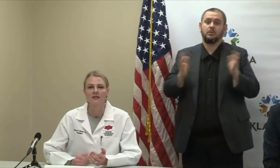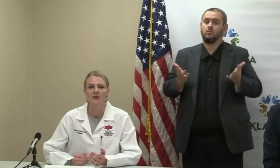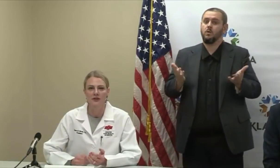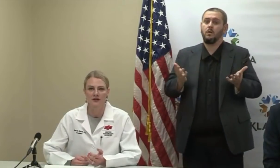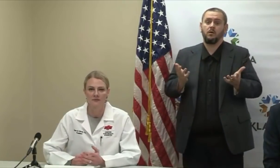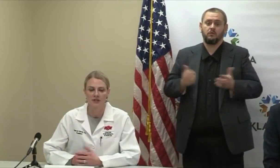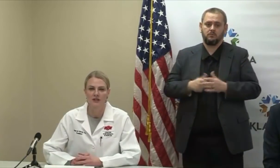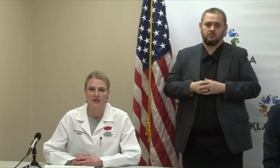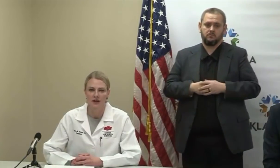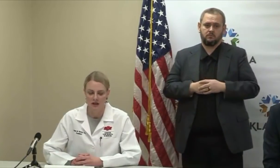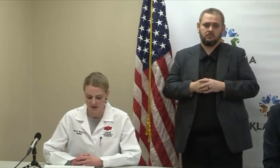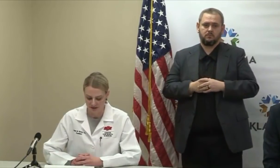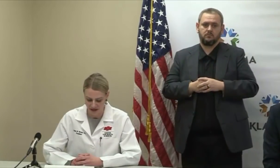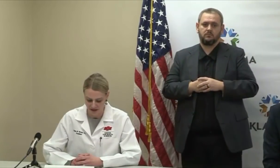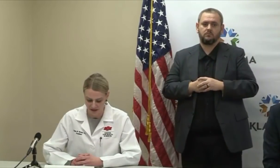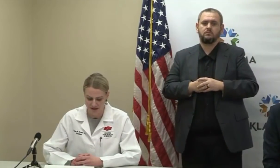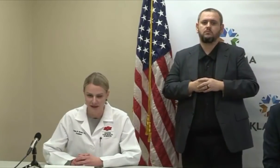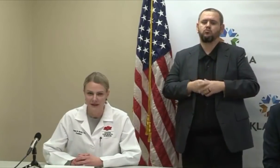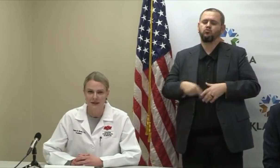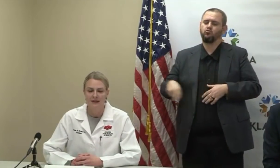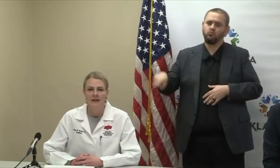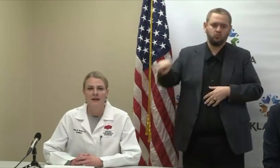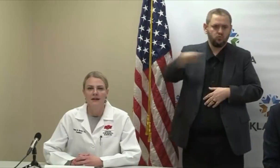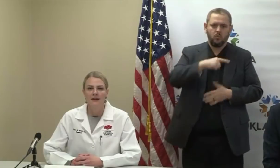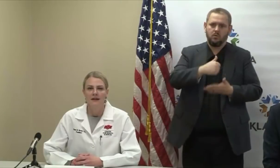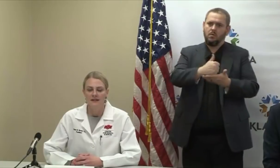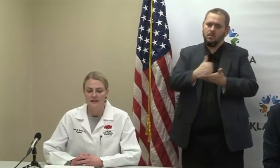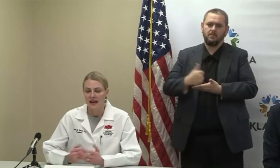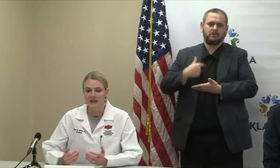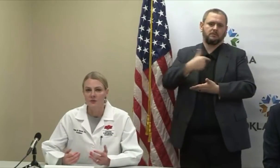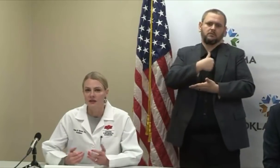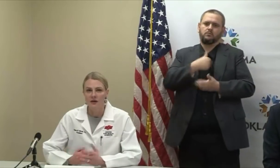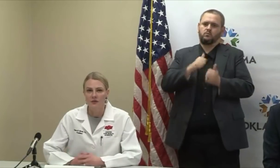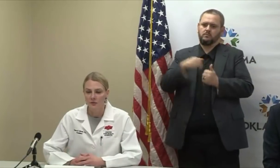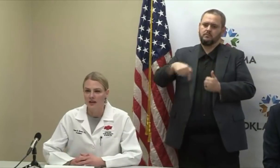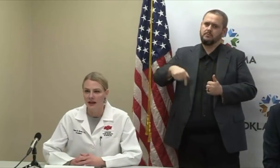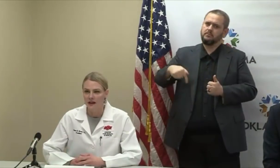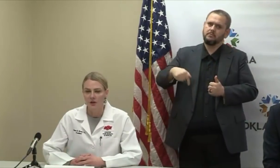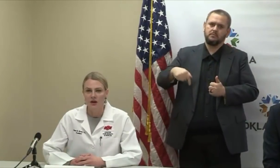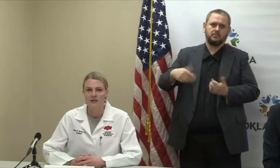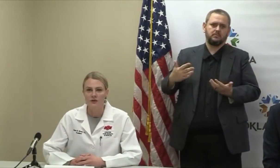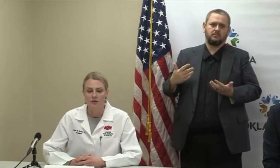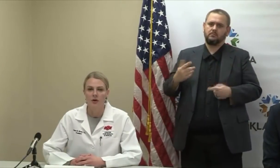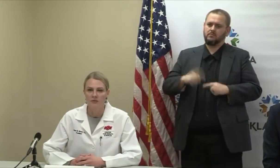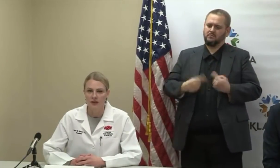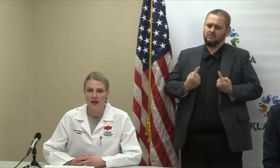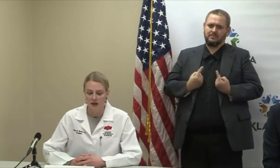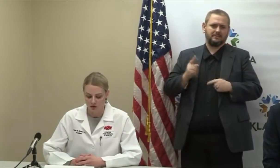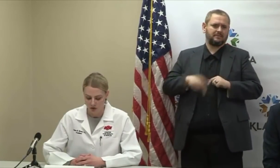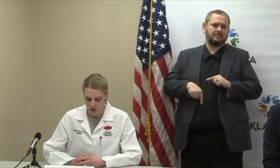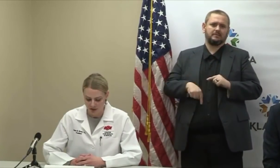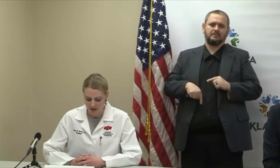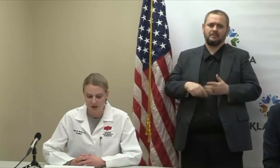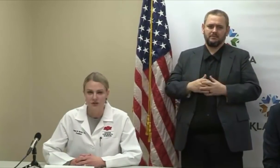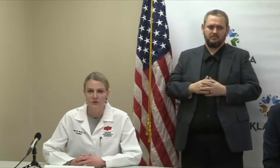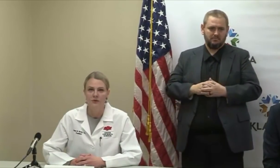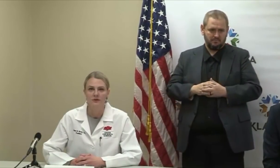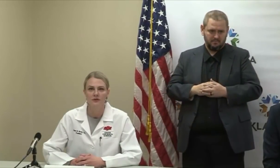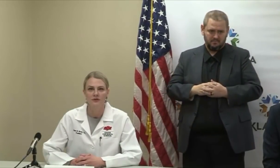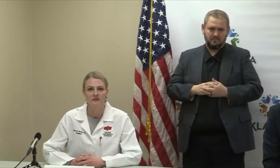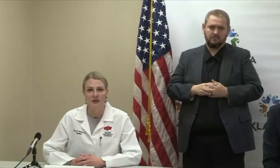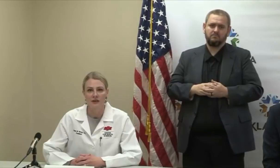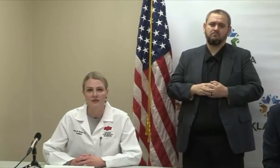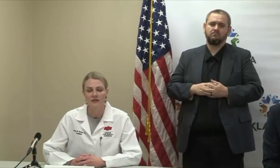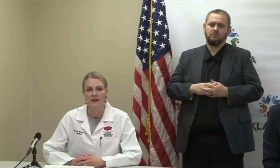decrease the transmission of the virus. Sadly, we know that we have lost Oklahomans to